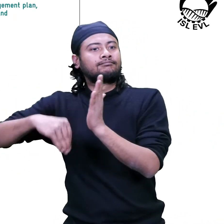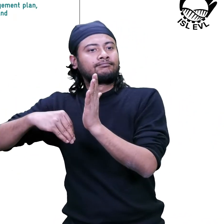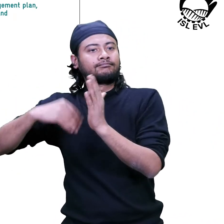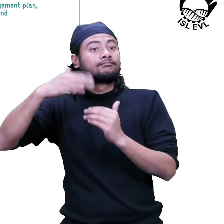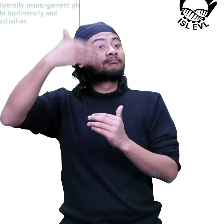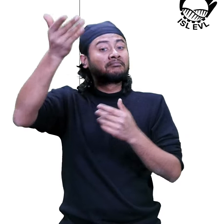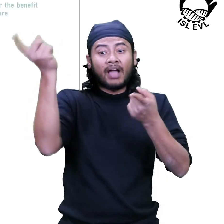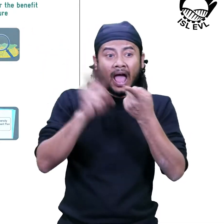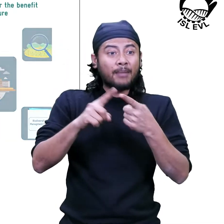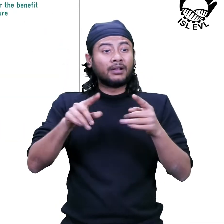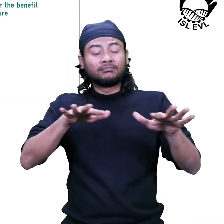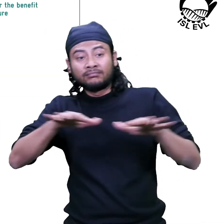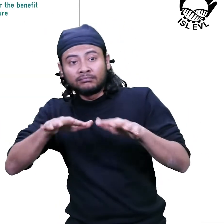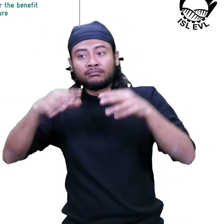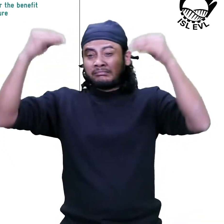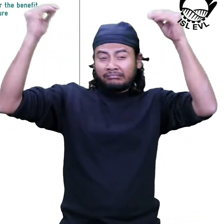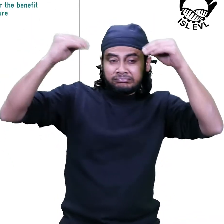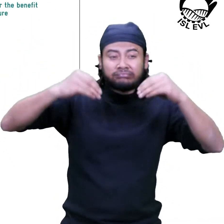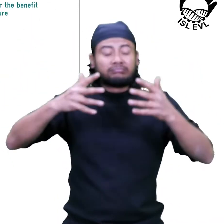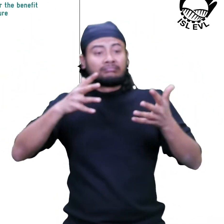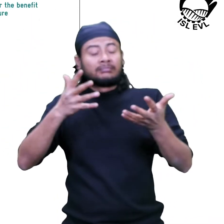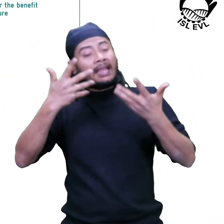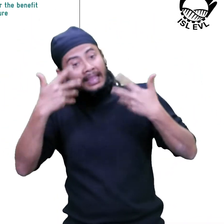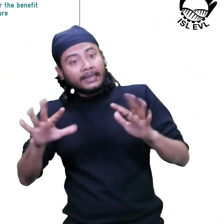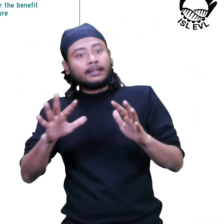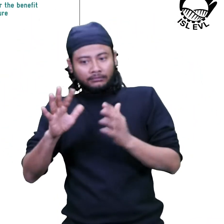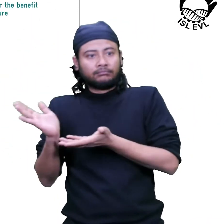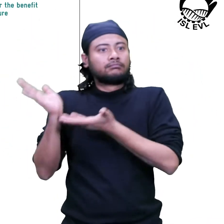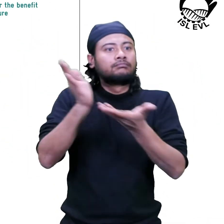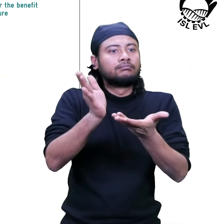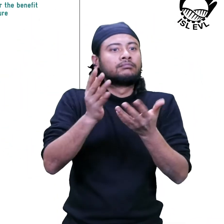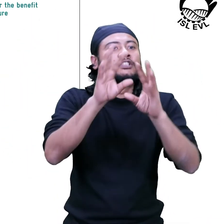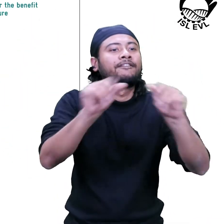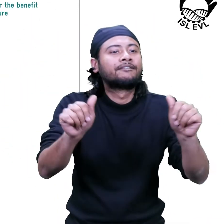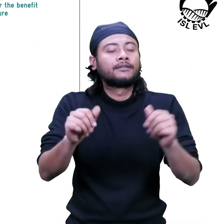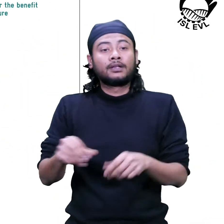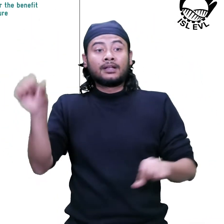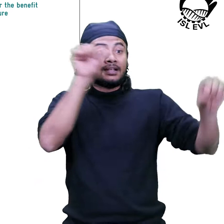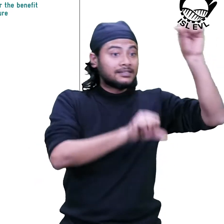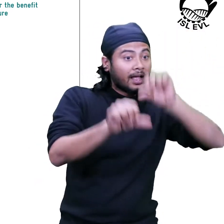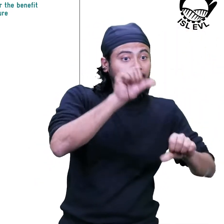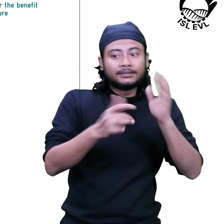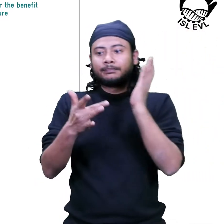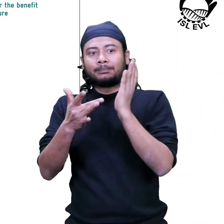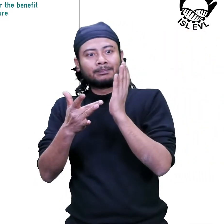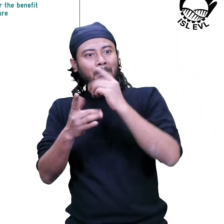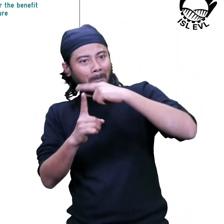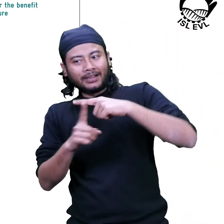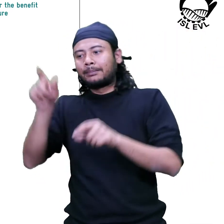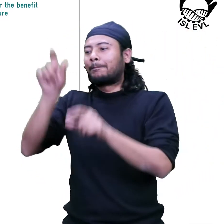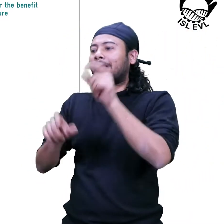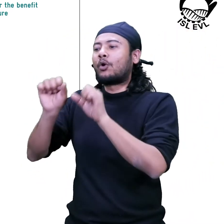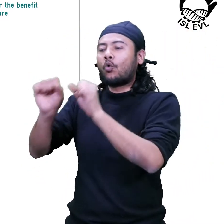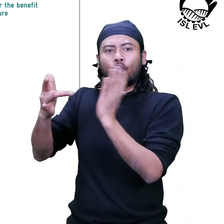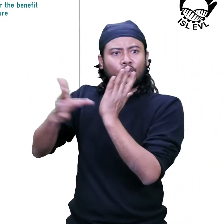of adverse activities. Bringing science and local traditional practices together for the benefit and